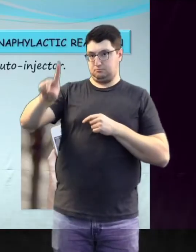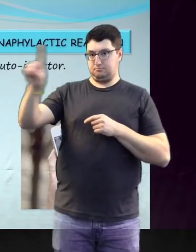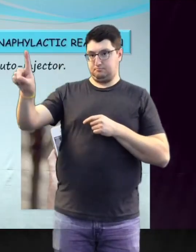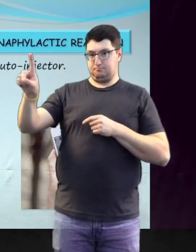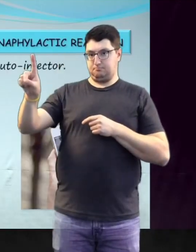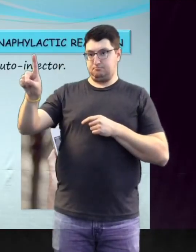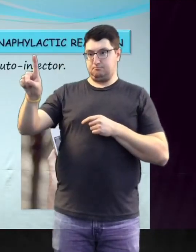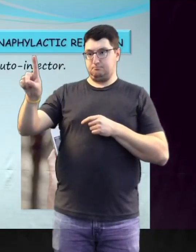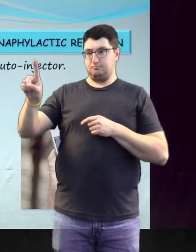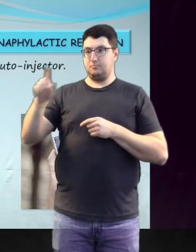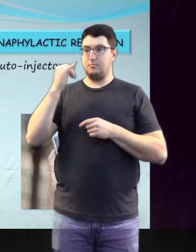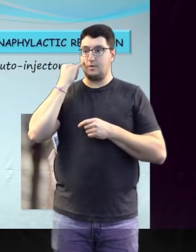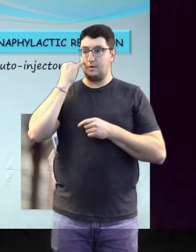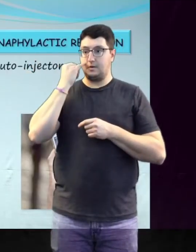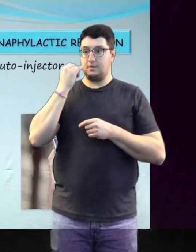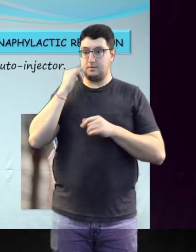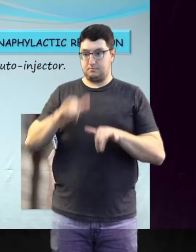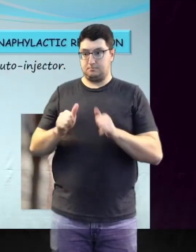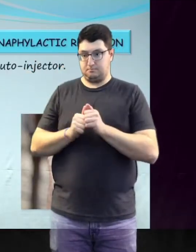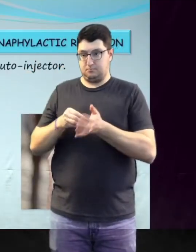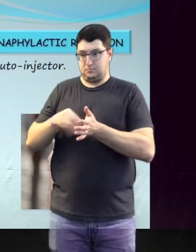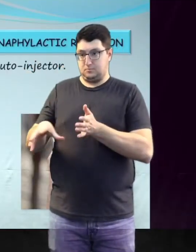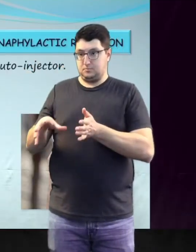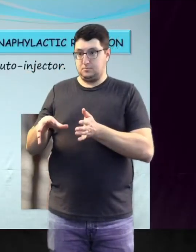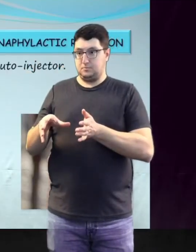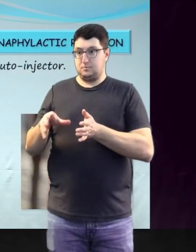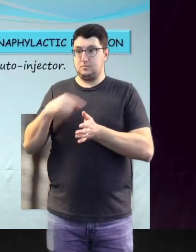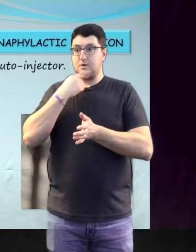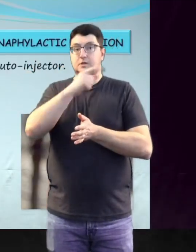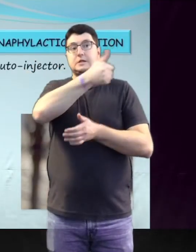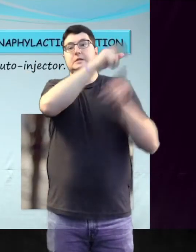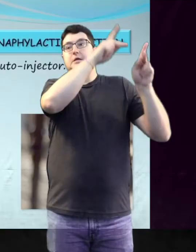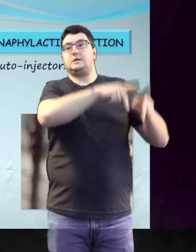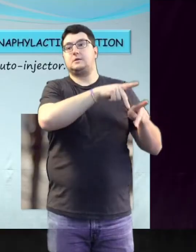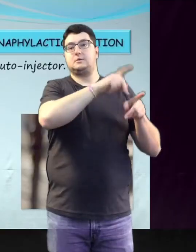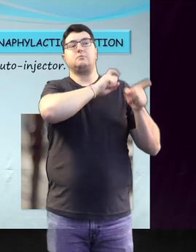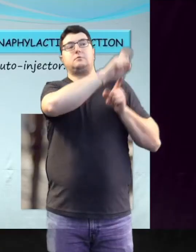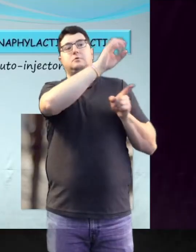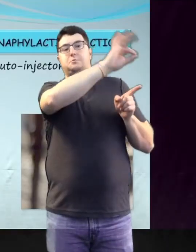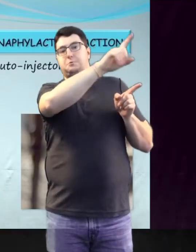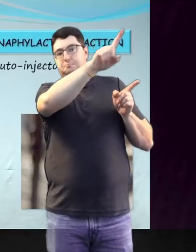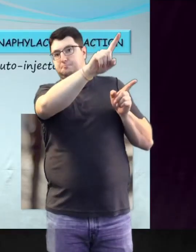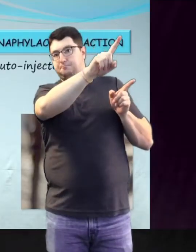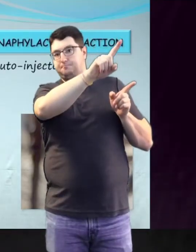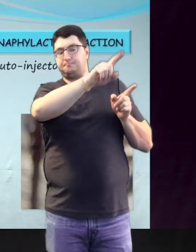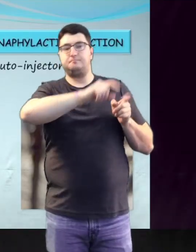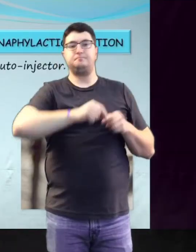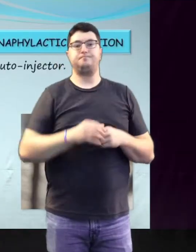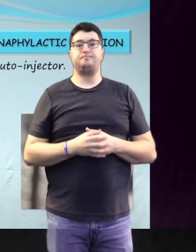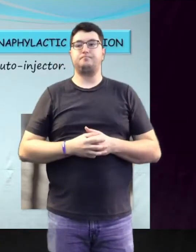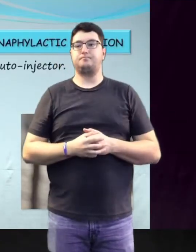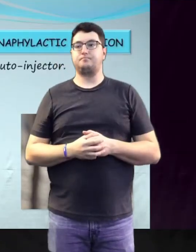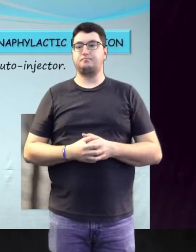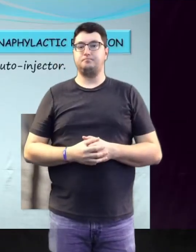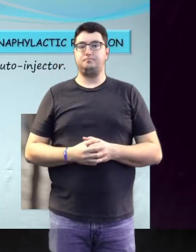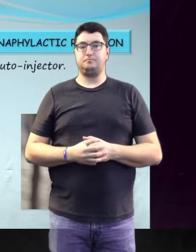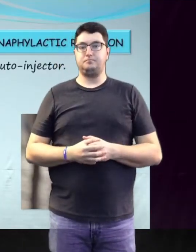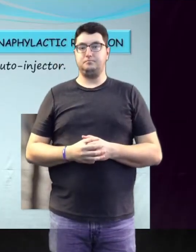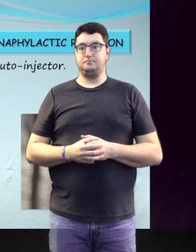Activate 911. Delegate this to a responsible person while you stay with the child and inject the epinephrine